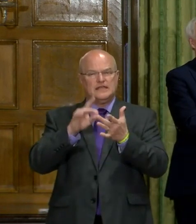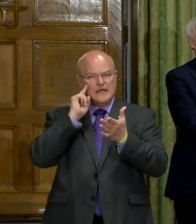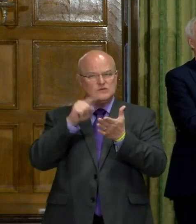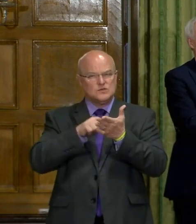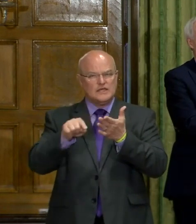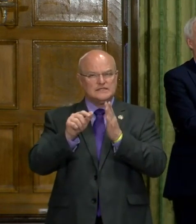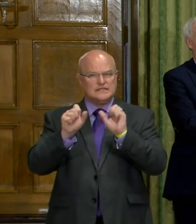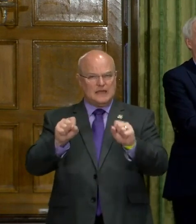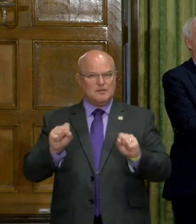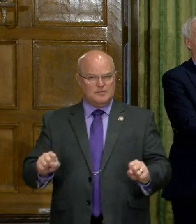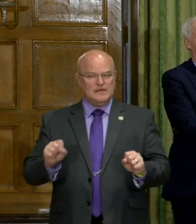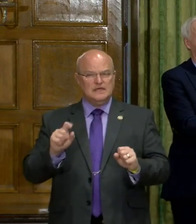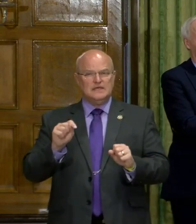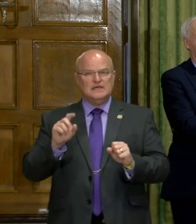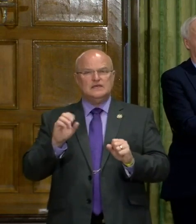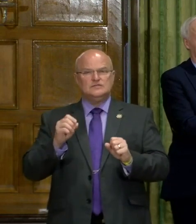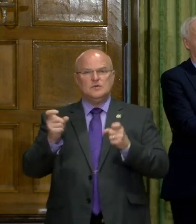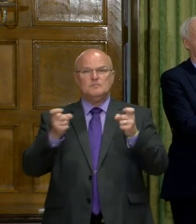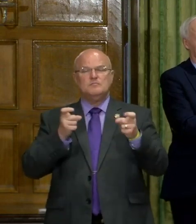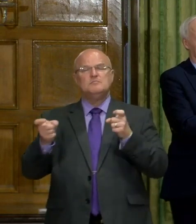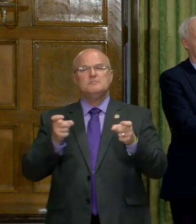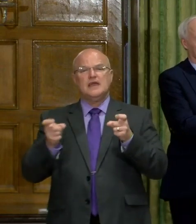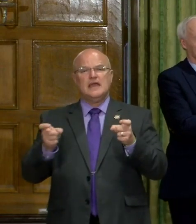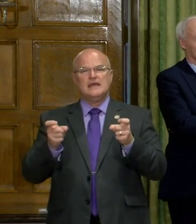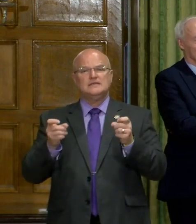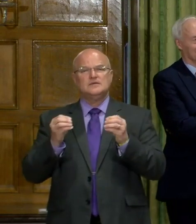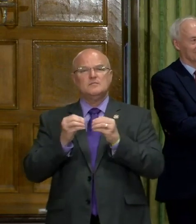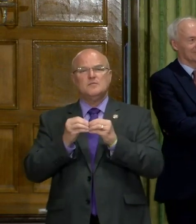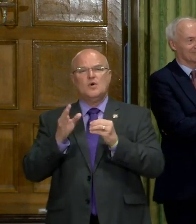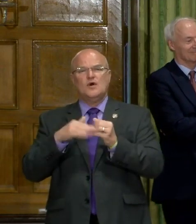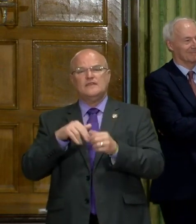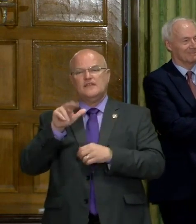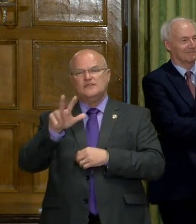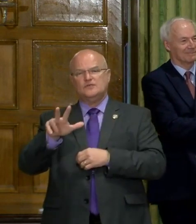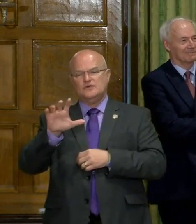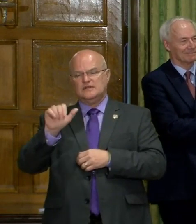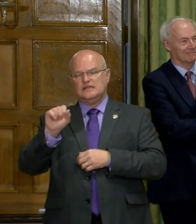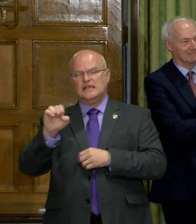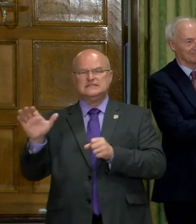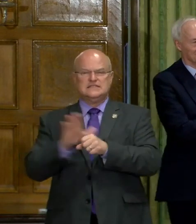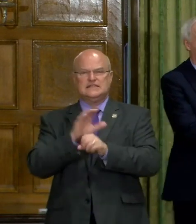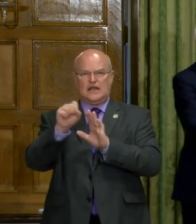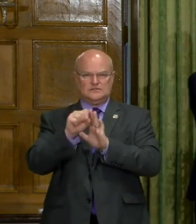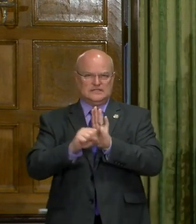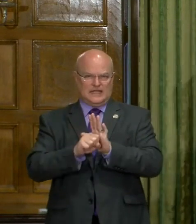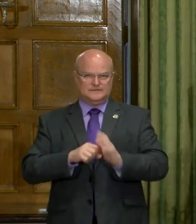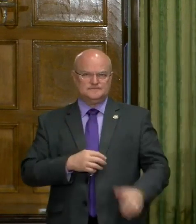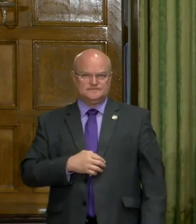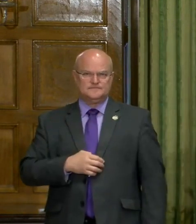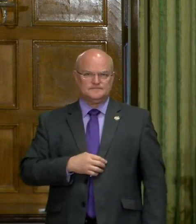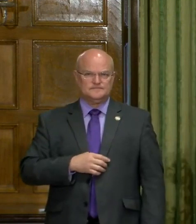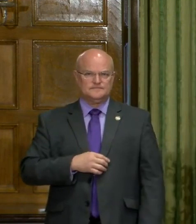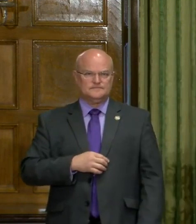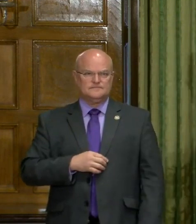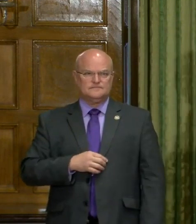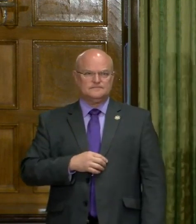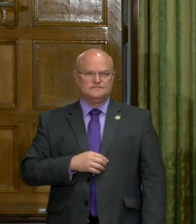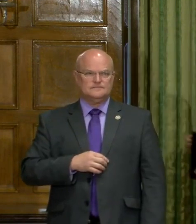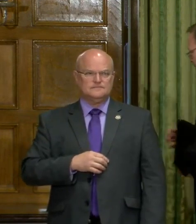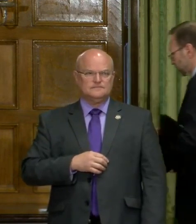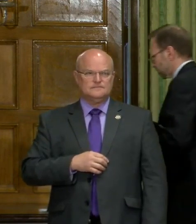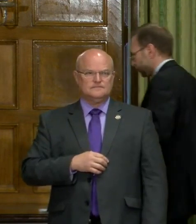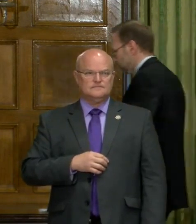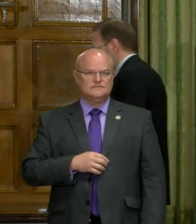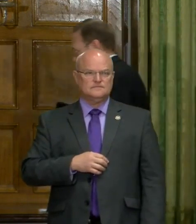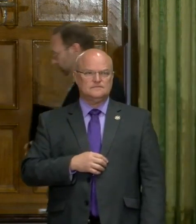tracing capability to, uh, manage a lot more than three cases in the entire state. All right. We'll, we'll